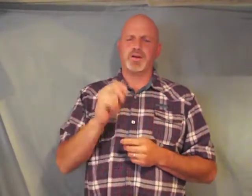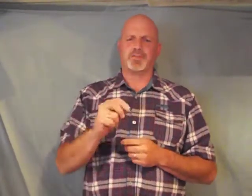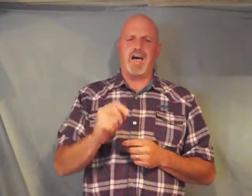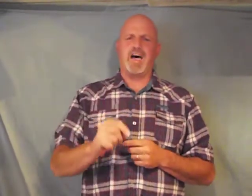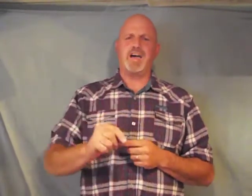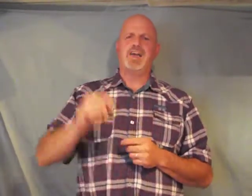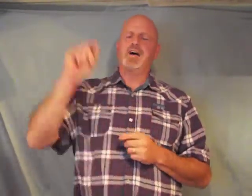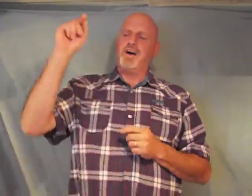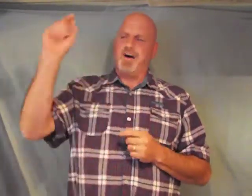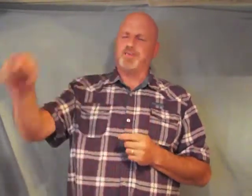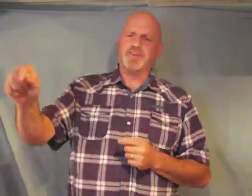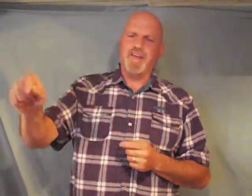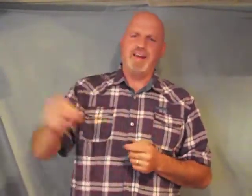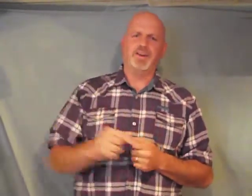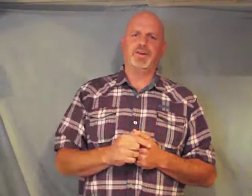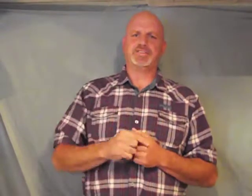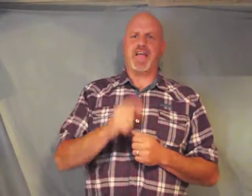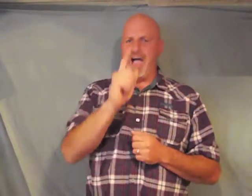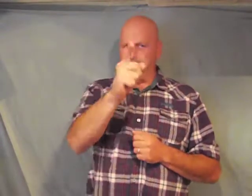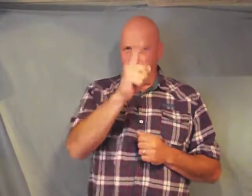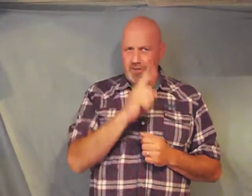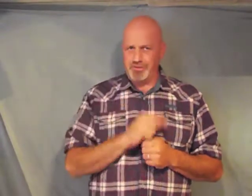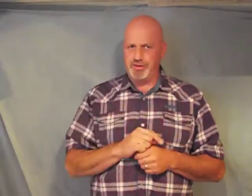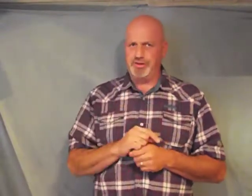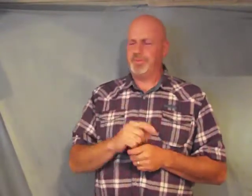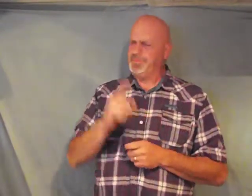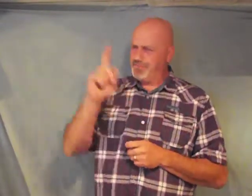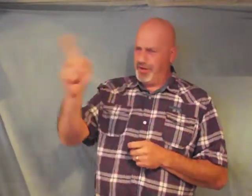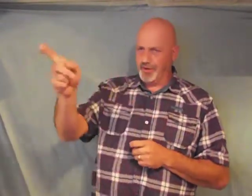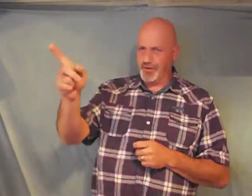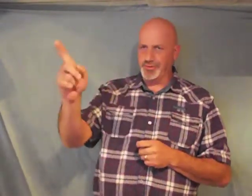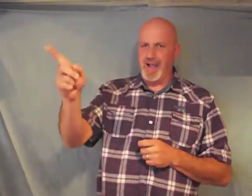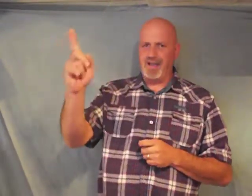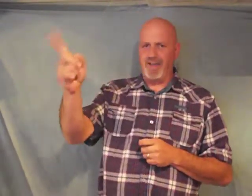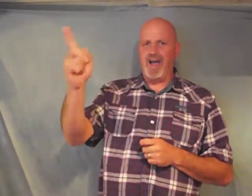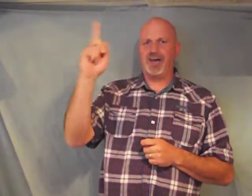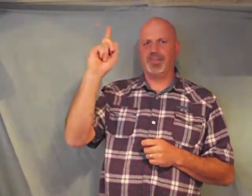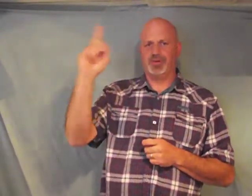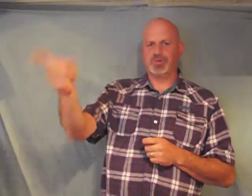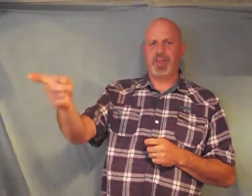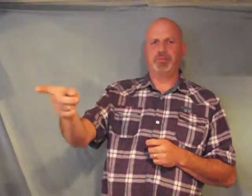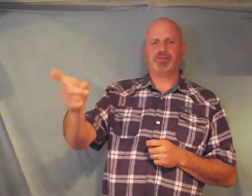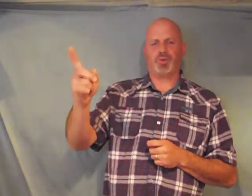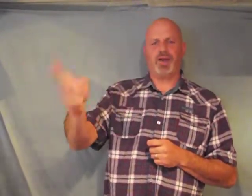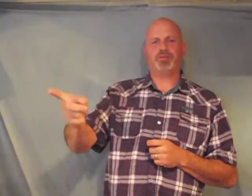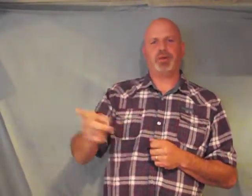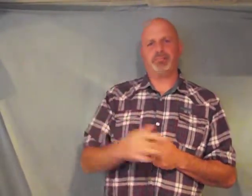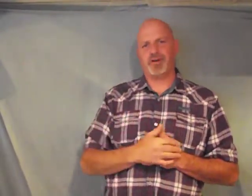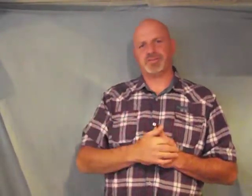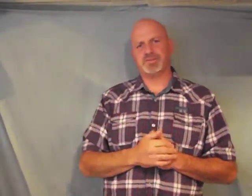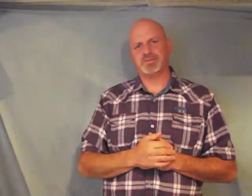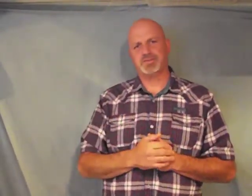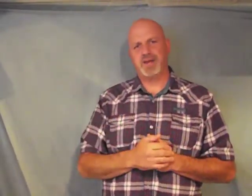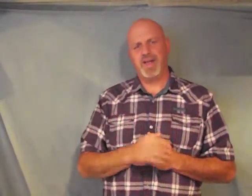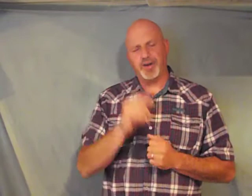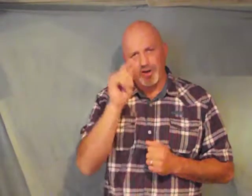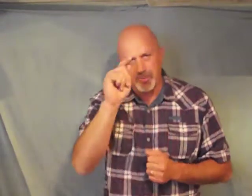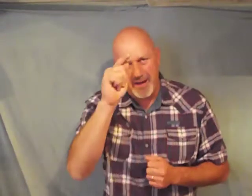of God over that illness I promise you you're going to drive out those demons away from that person and they're going to be